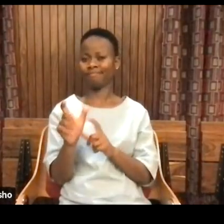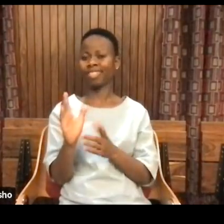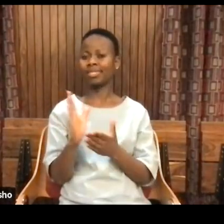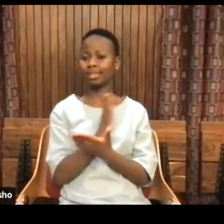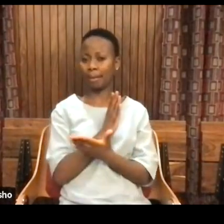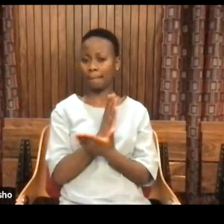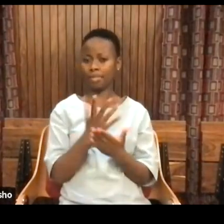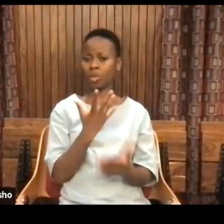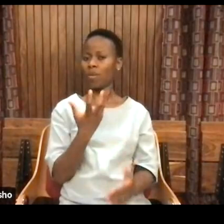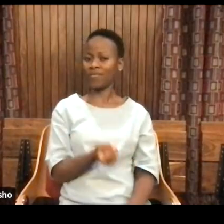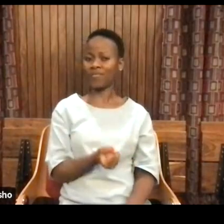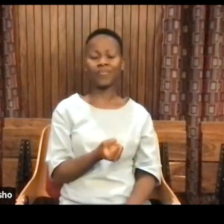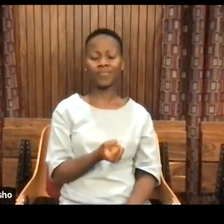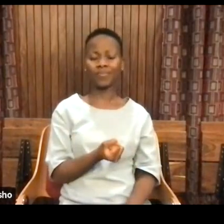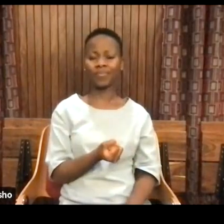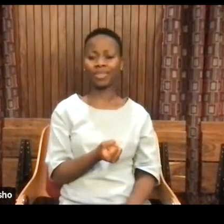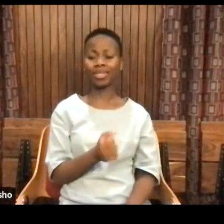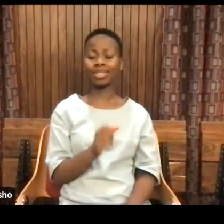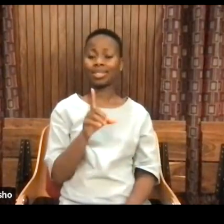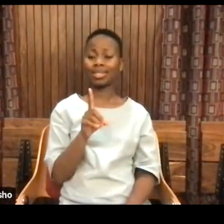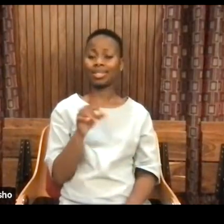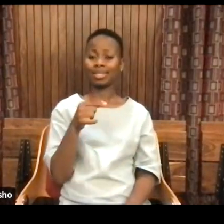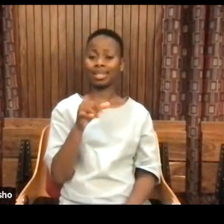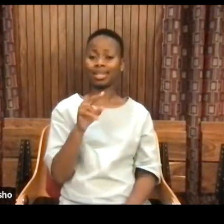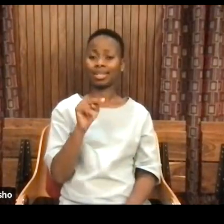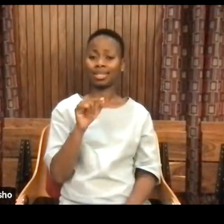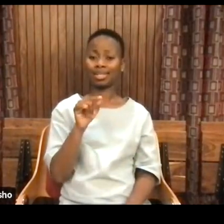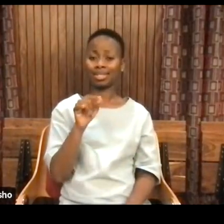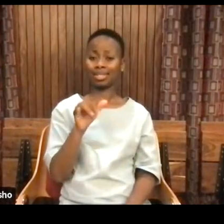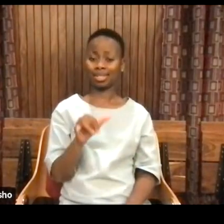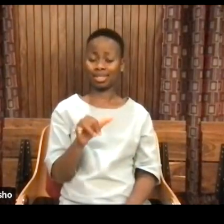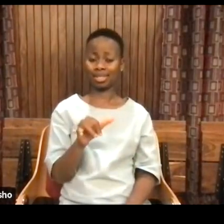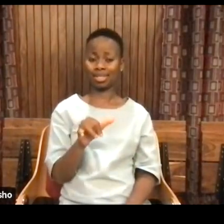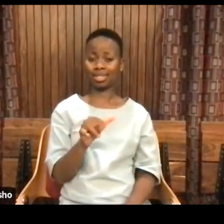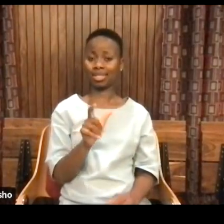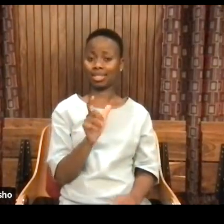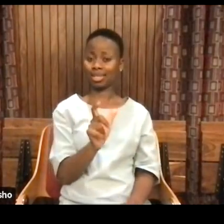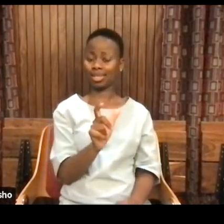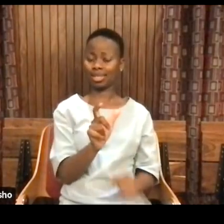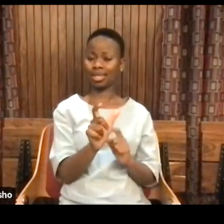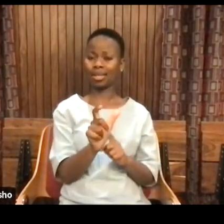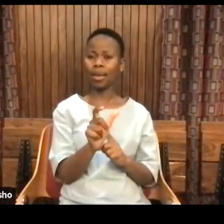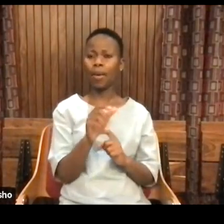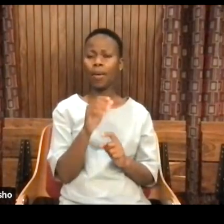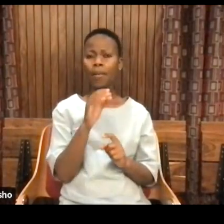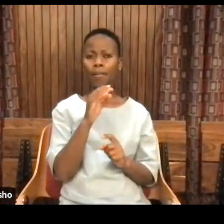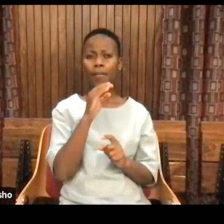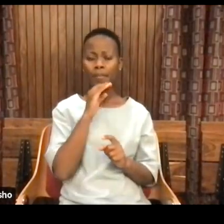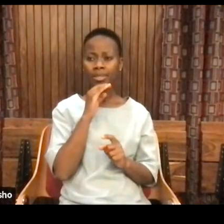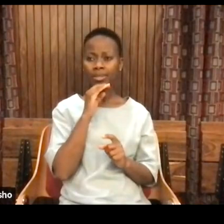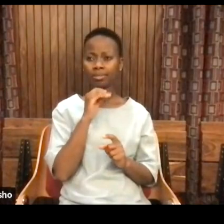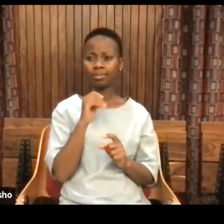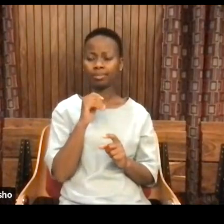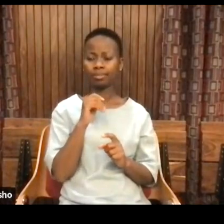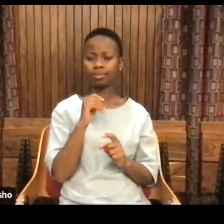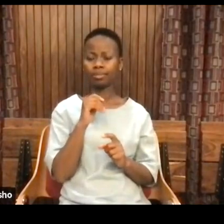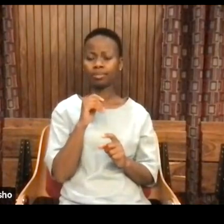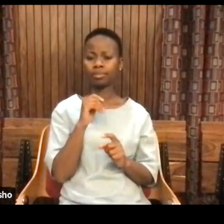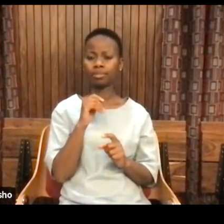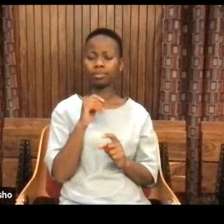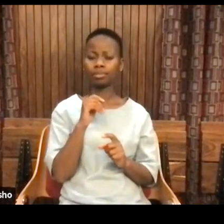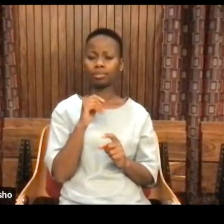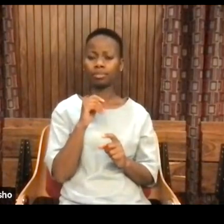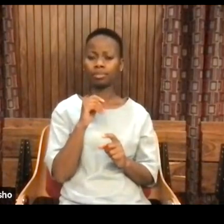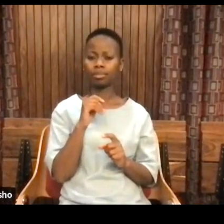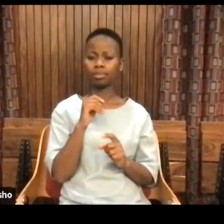is ultimately what puts you in a position to be able to